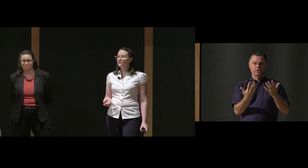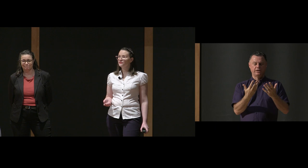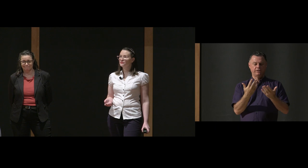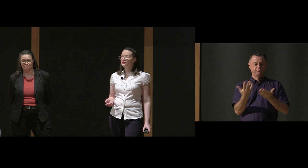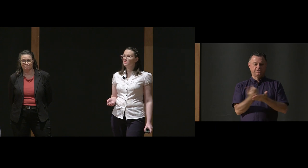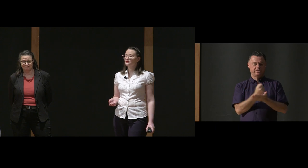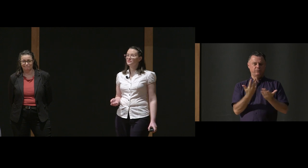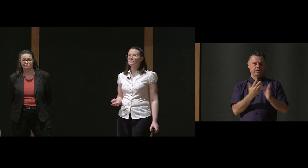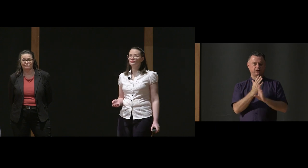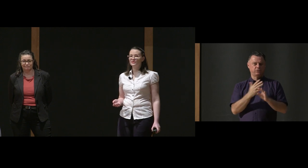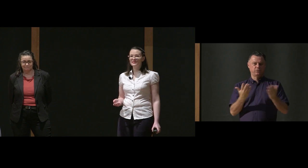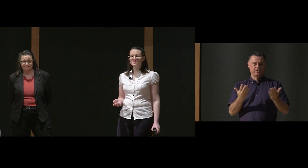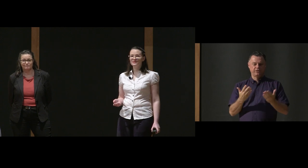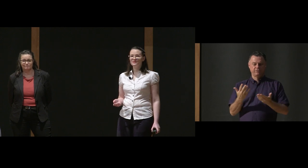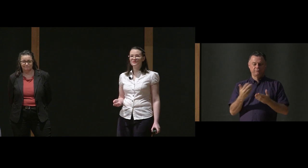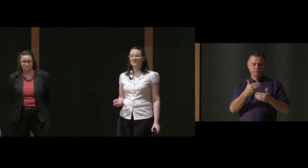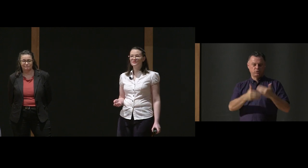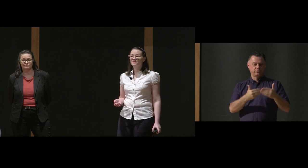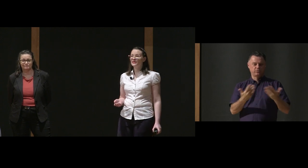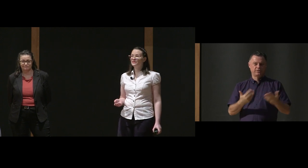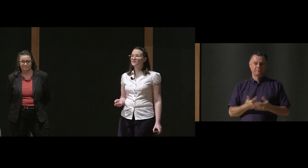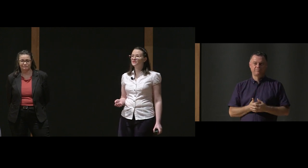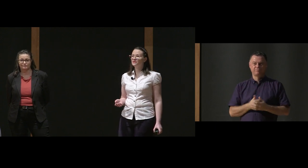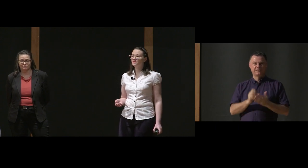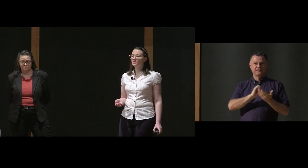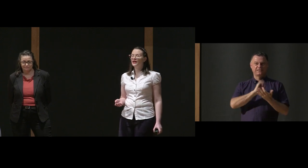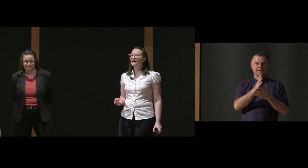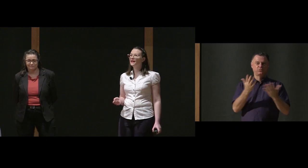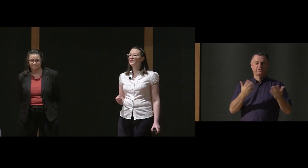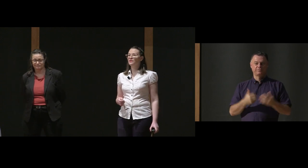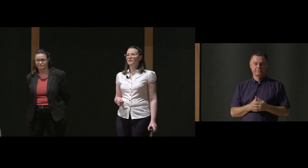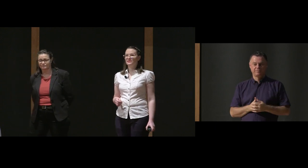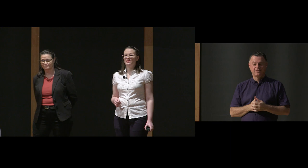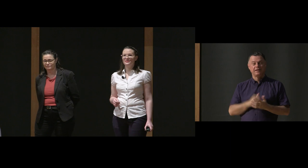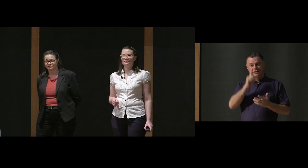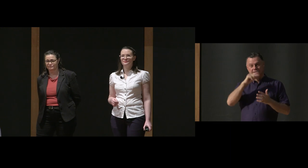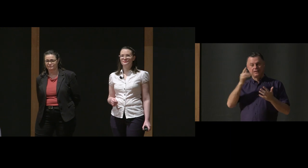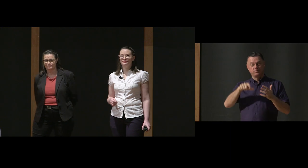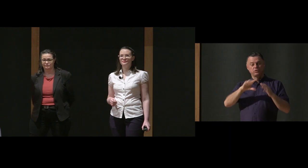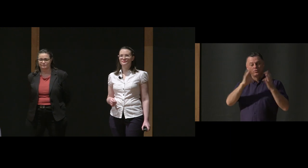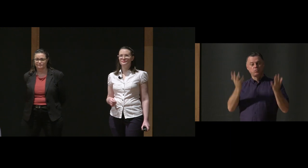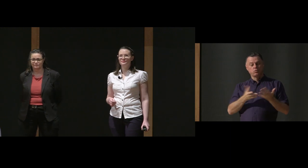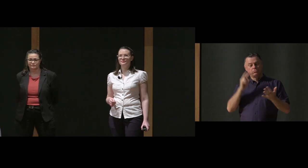get saved? Processed? Sent? And can anyone see it?